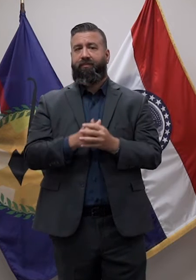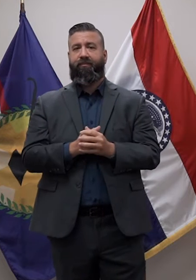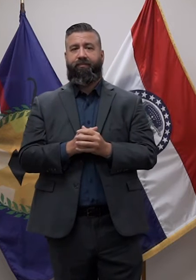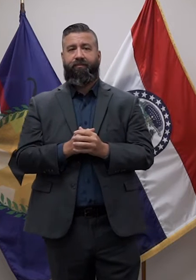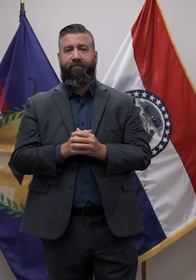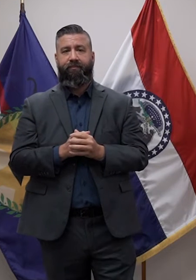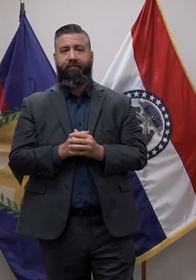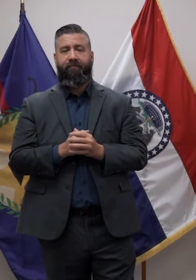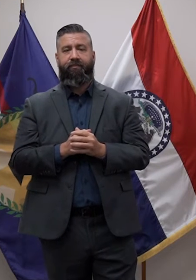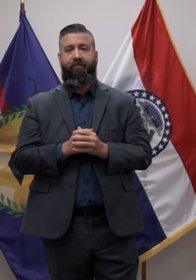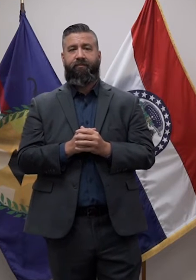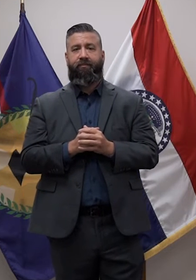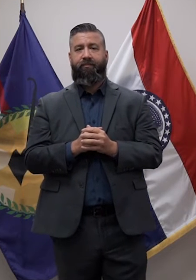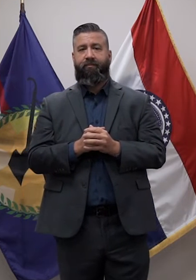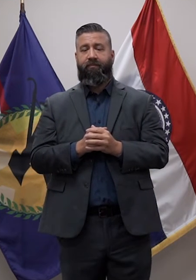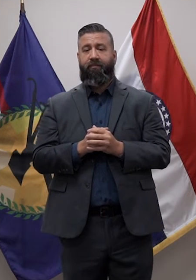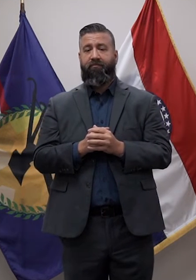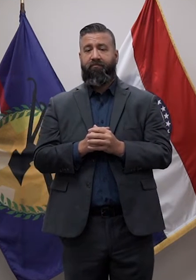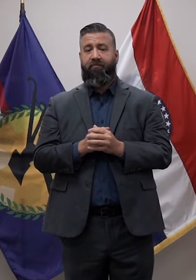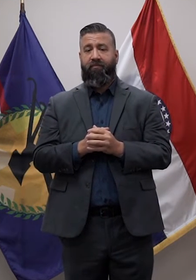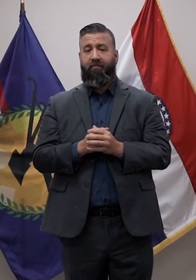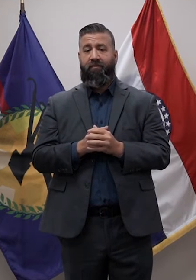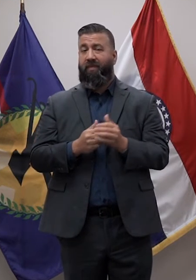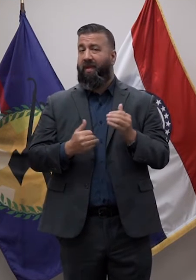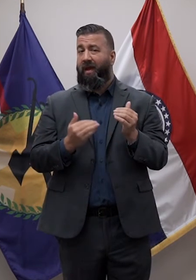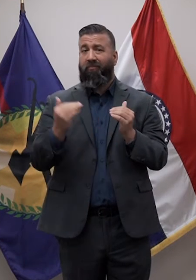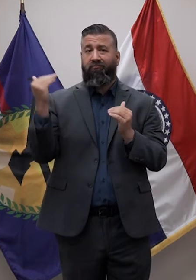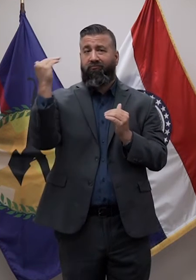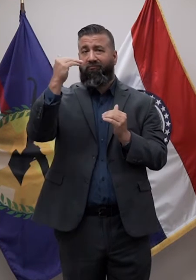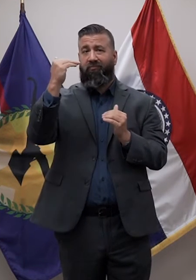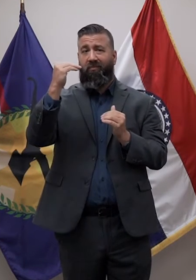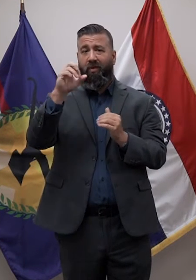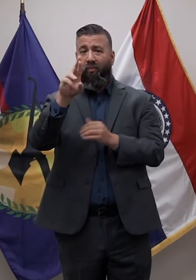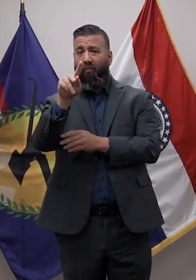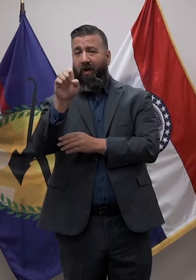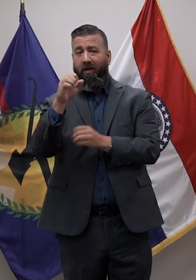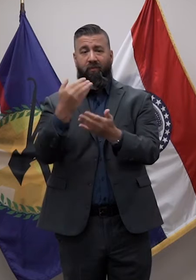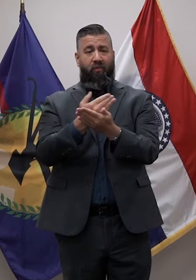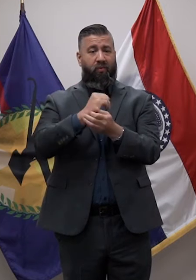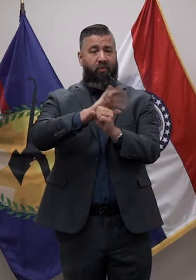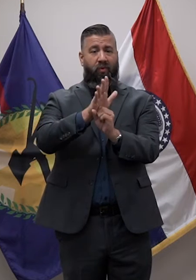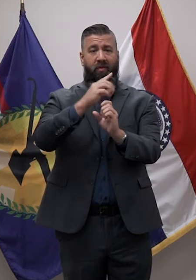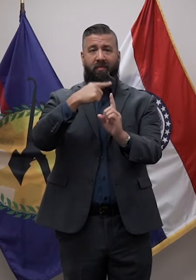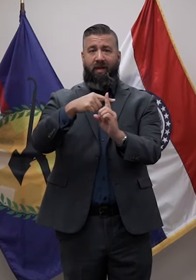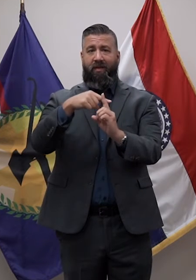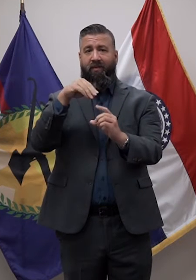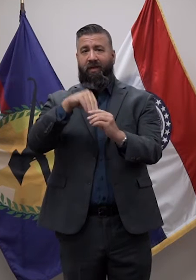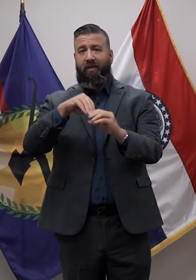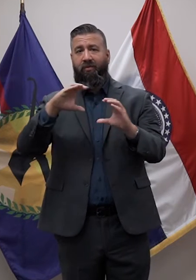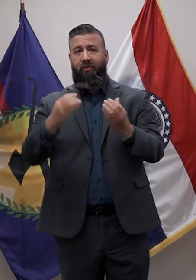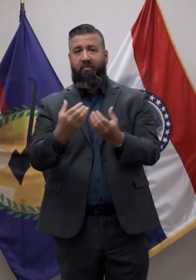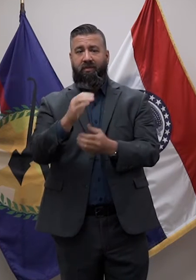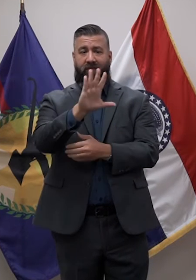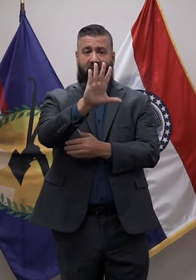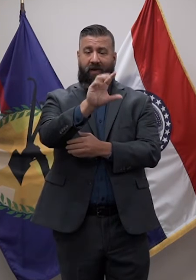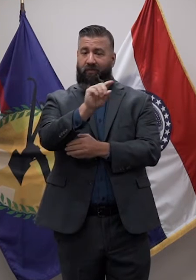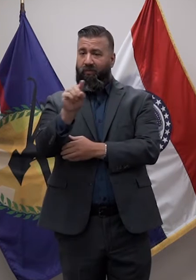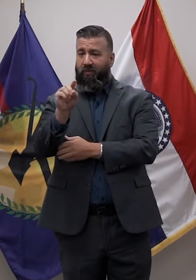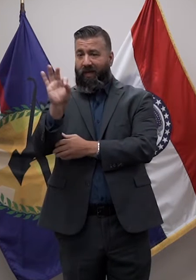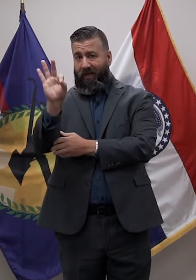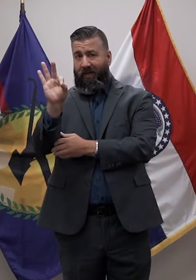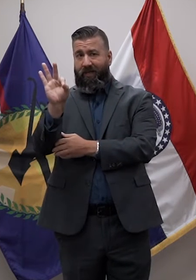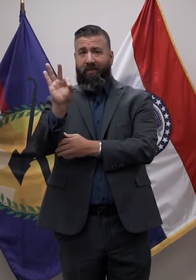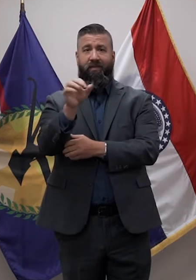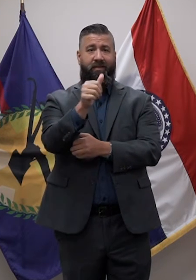new cases are being seen among 5 to 9 year olds and 10 to 14 year olds. That is 36